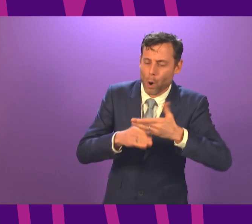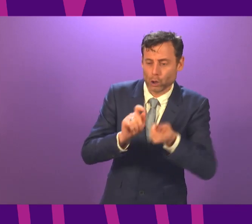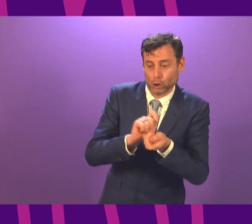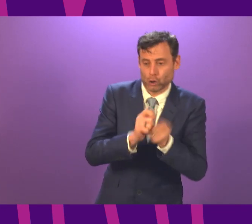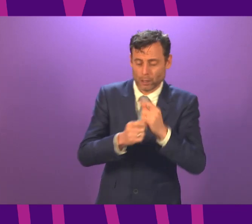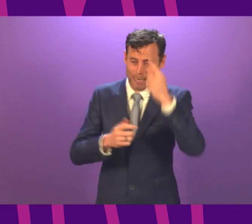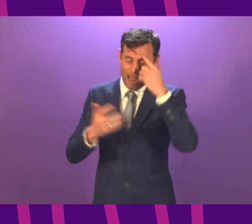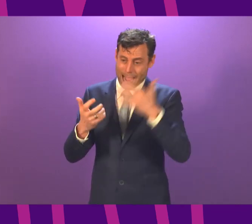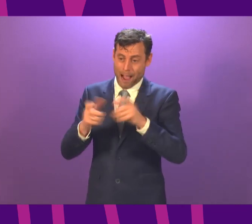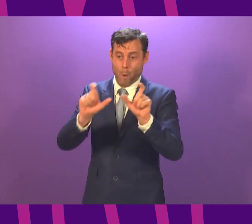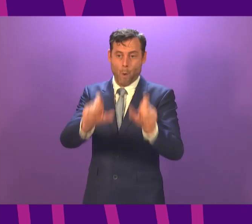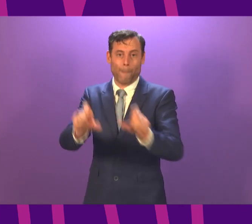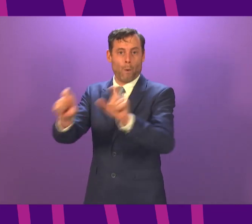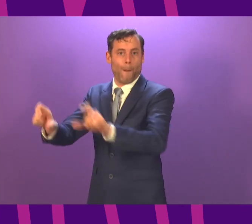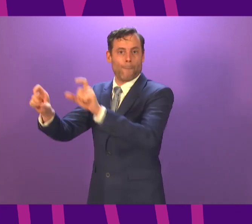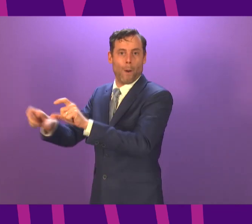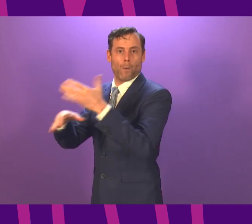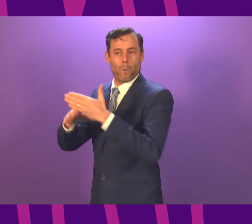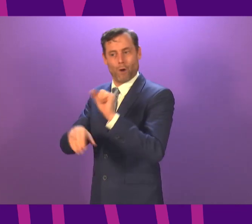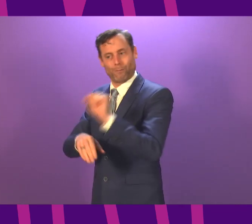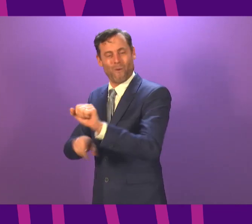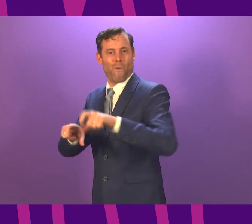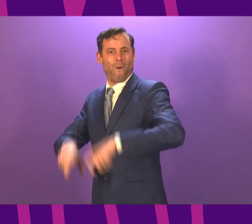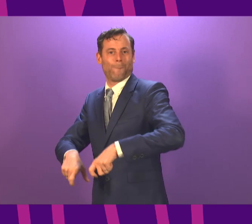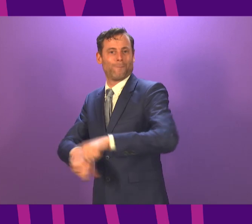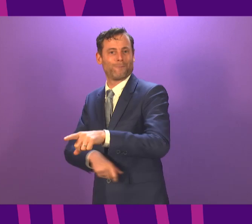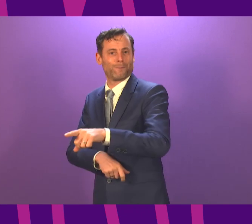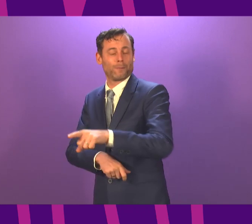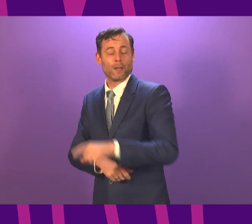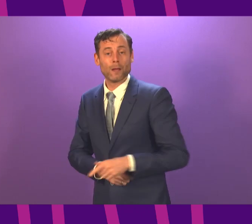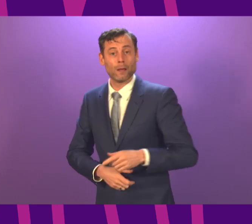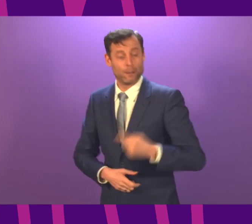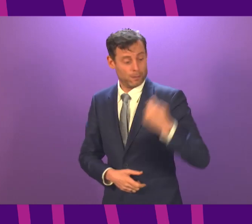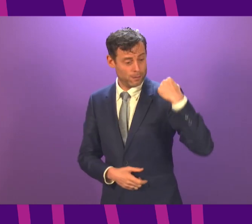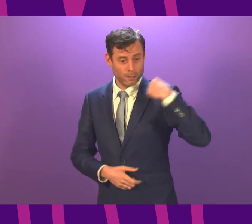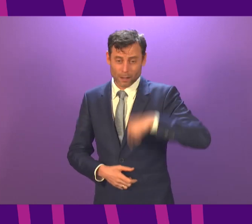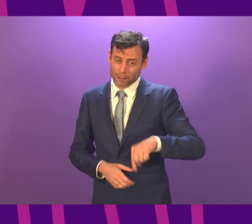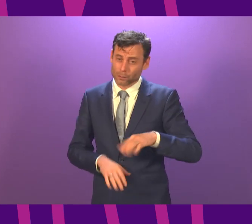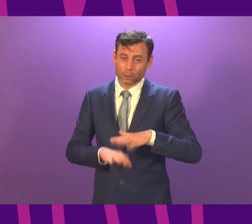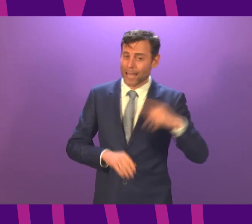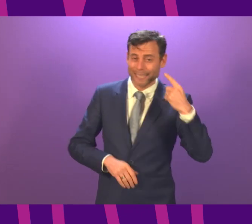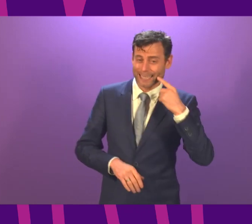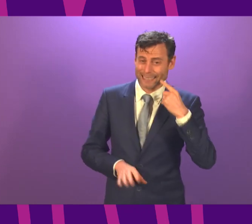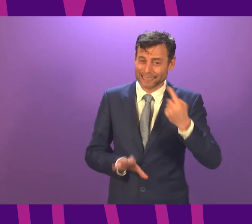in that way. Businesses have already shown a tremendous capacity to adapt during this pandemic, and I very grateful to them for that.